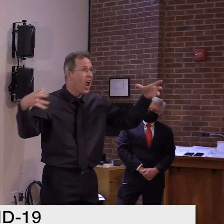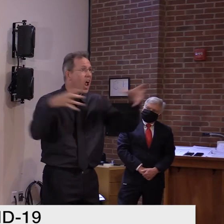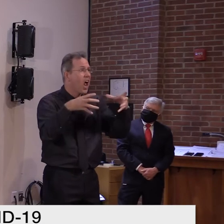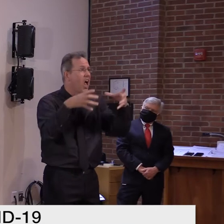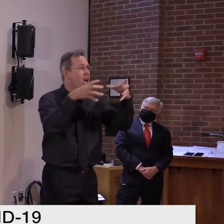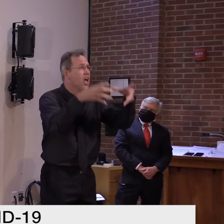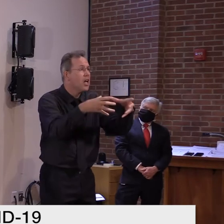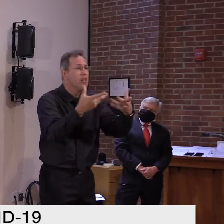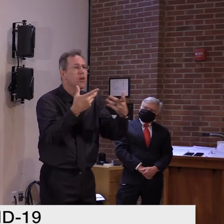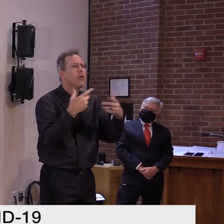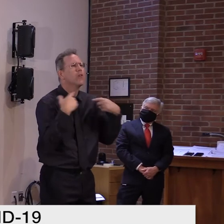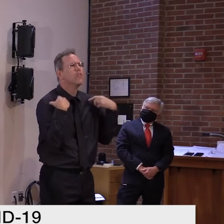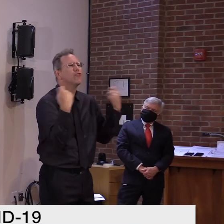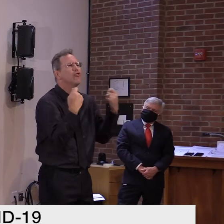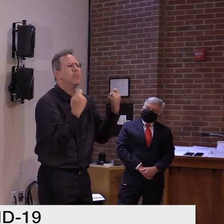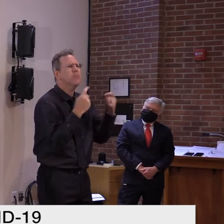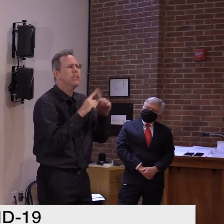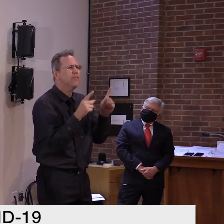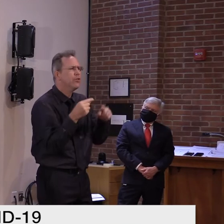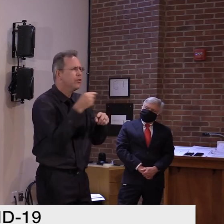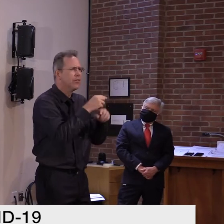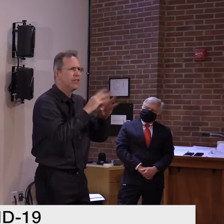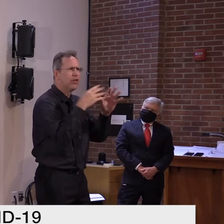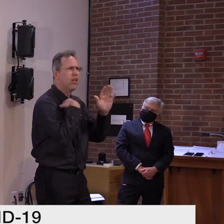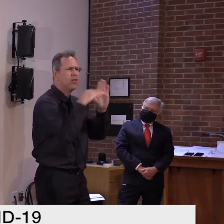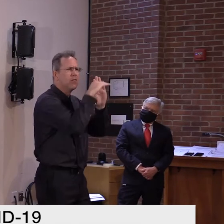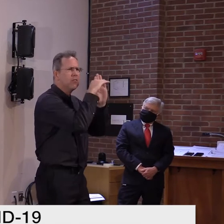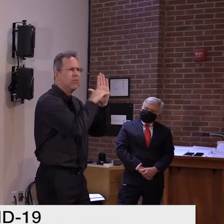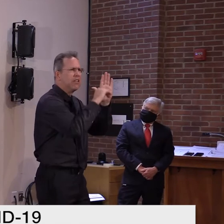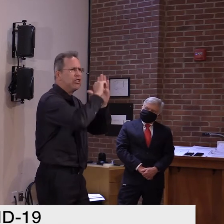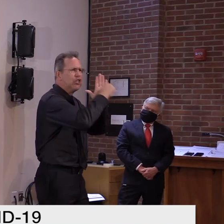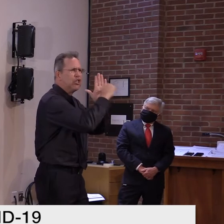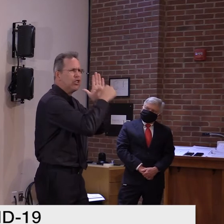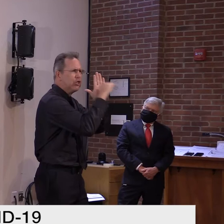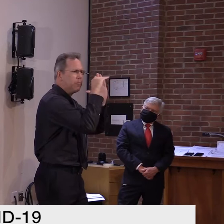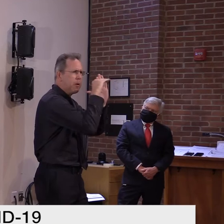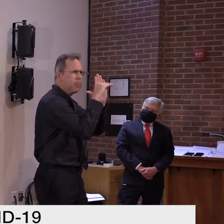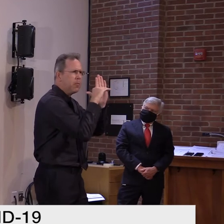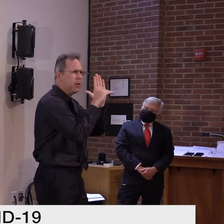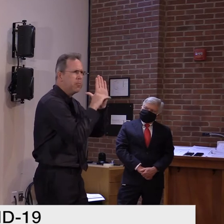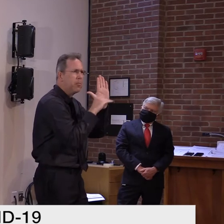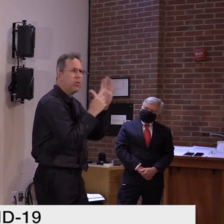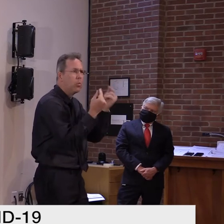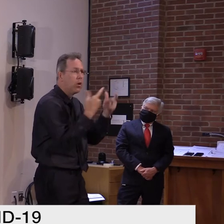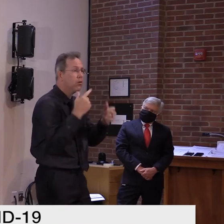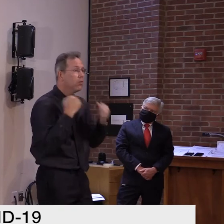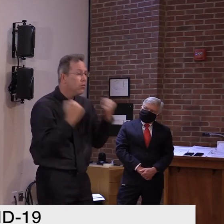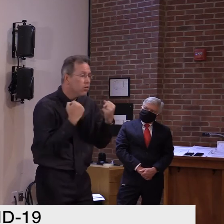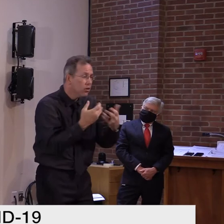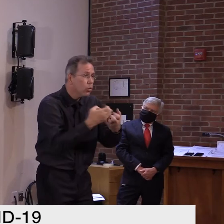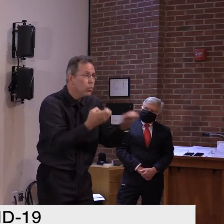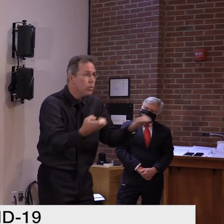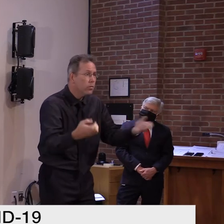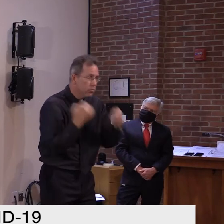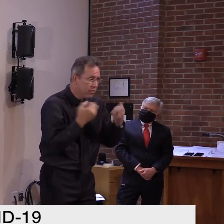distance people. And it's not a social experience, it's an individual exercise experience. When you go to work,